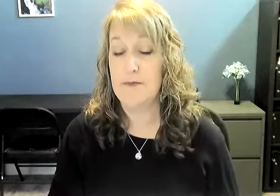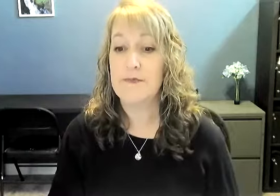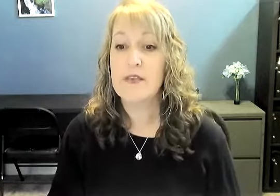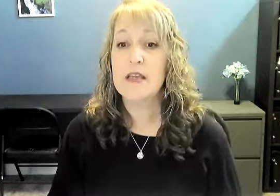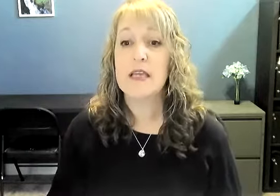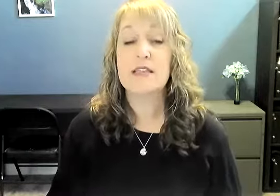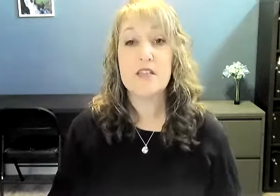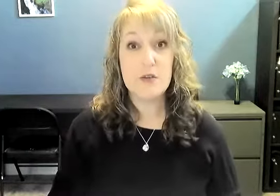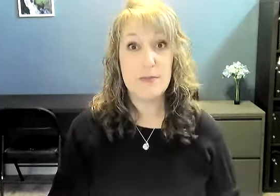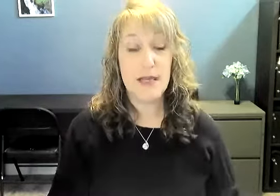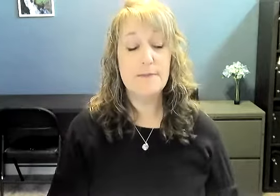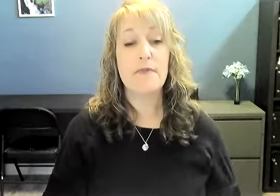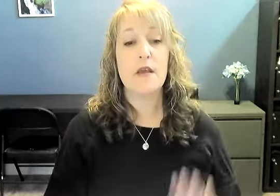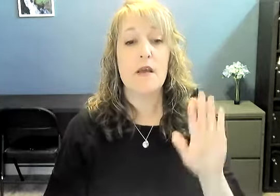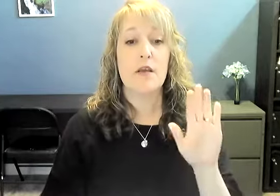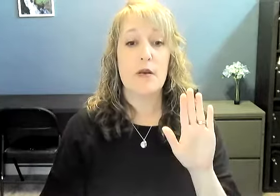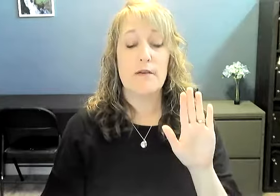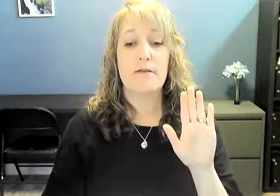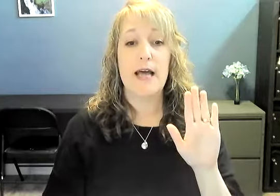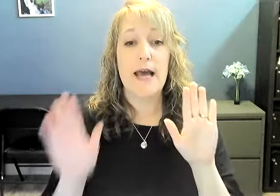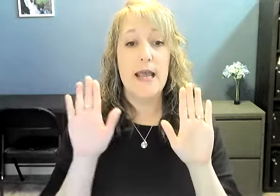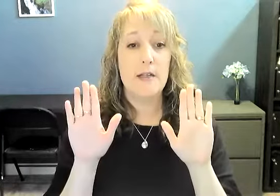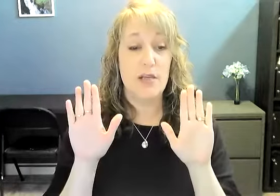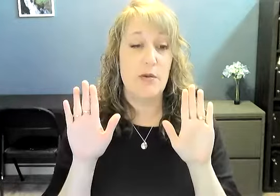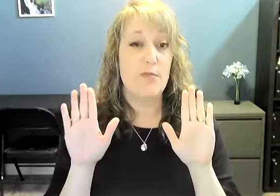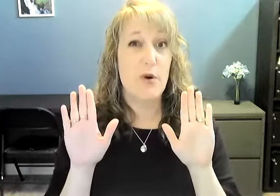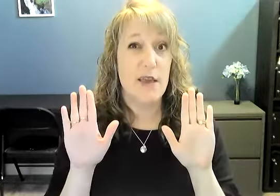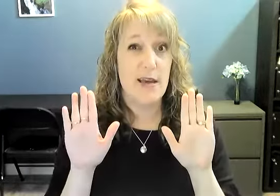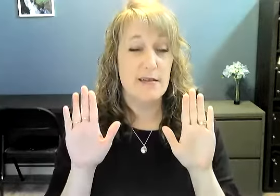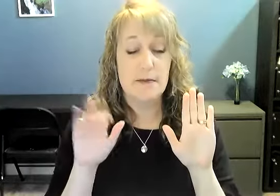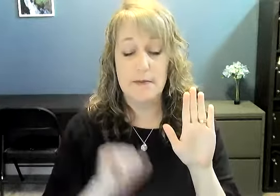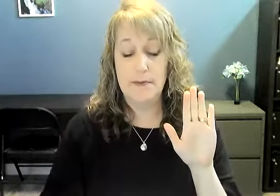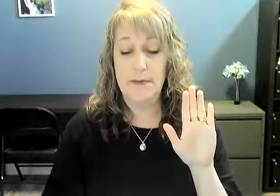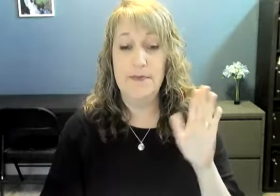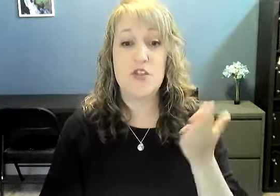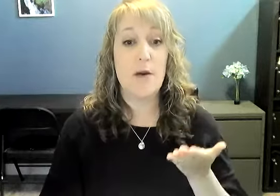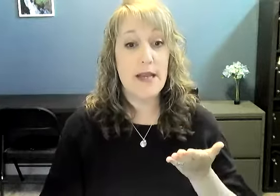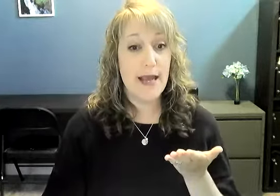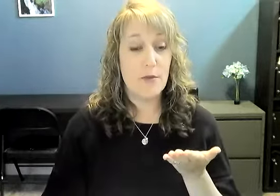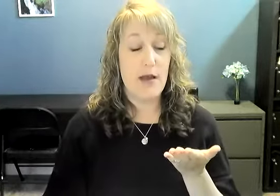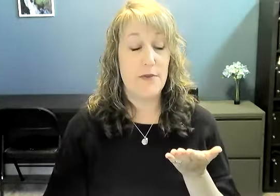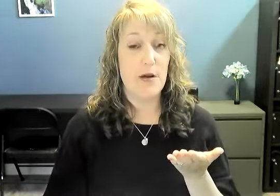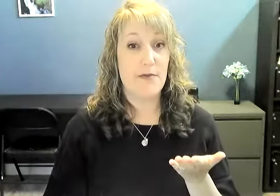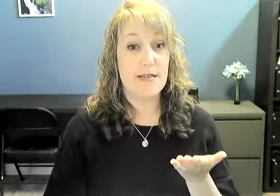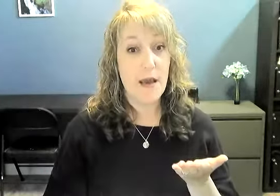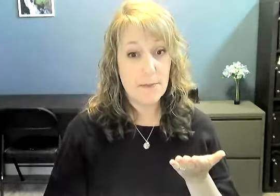No, excuse me. You want a flat hand shape on both hands. Dominant hand will have your palm facing up.